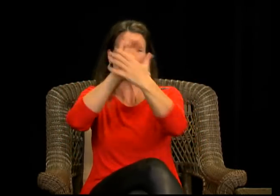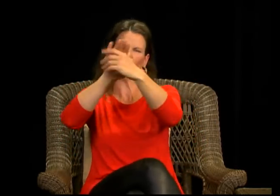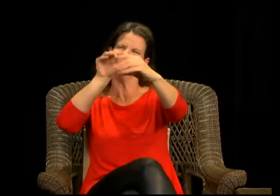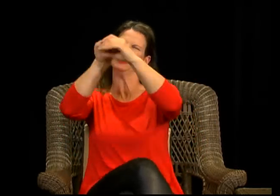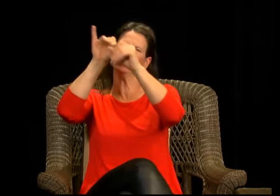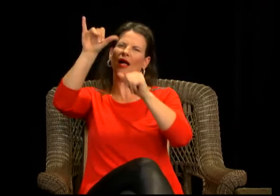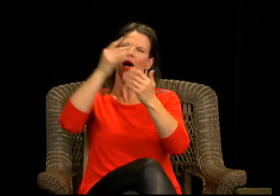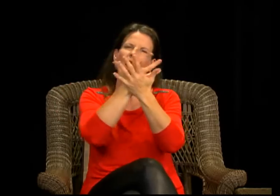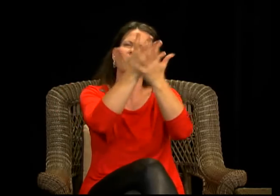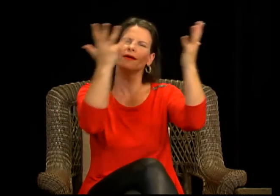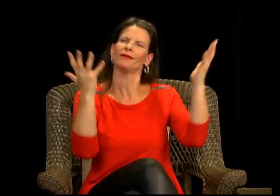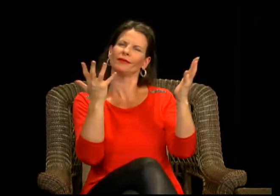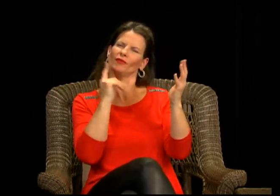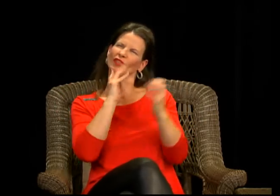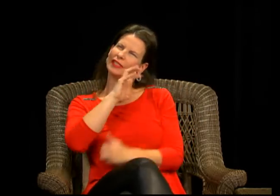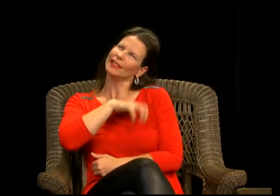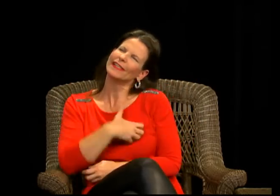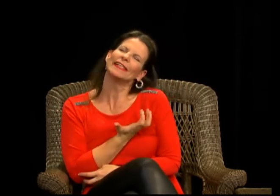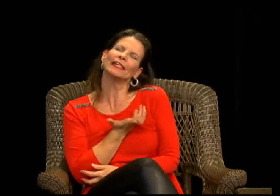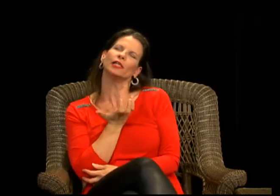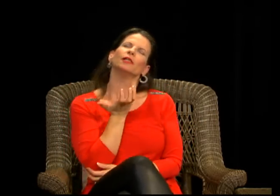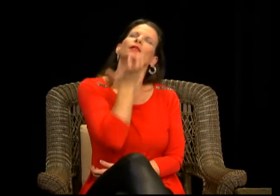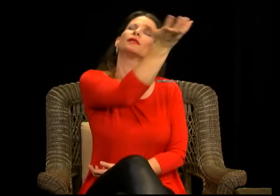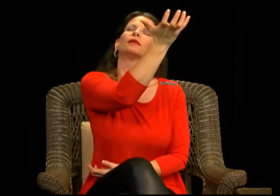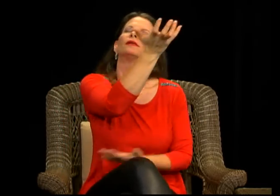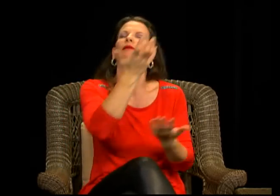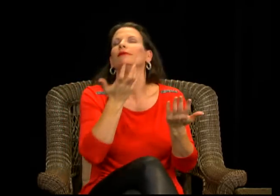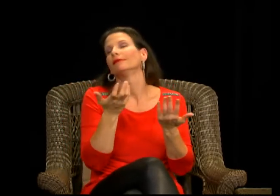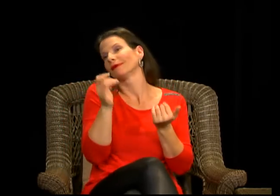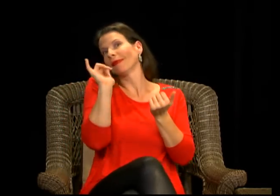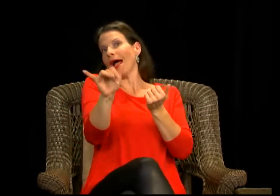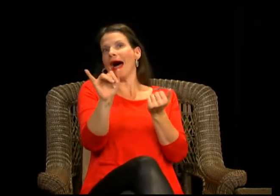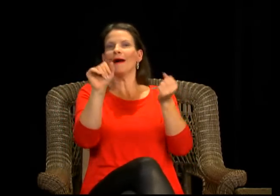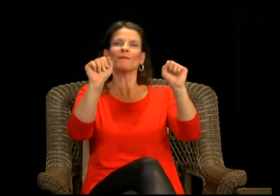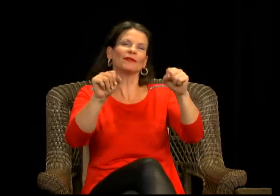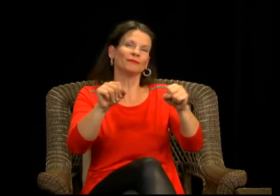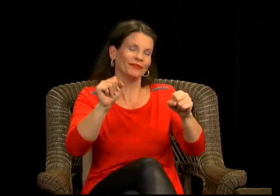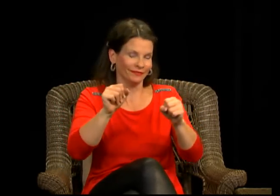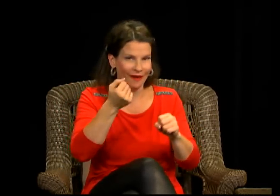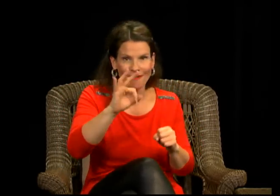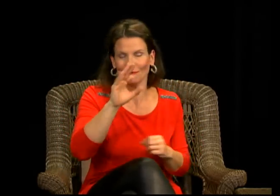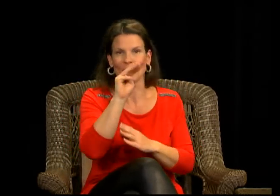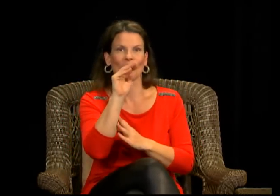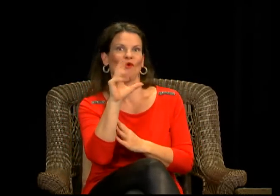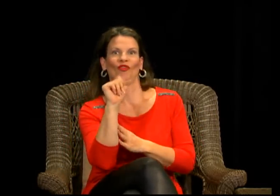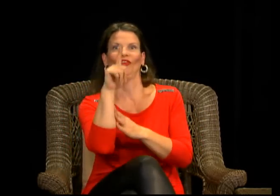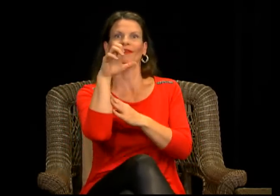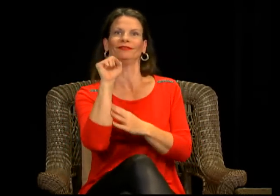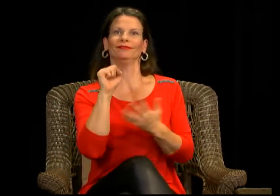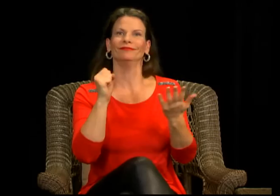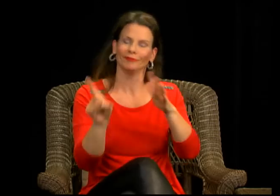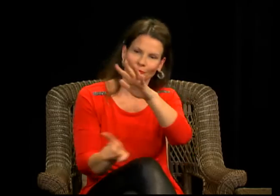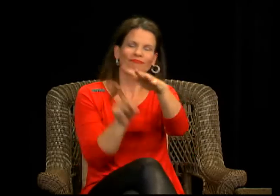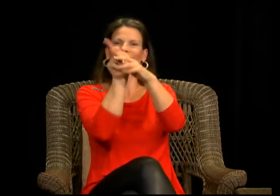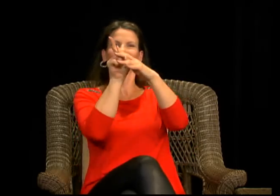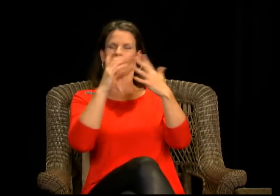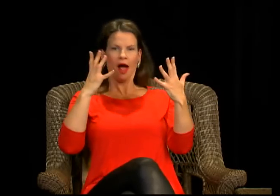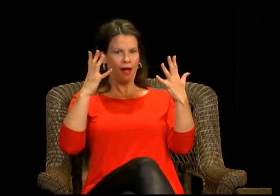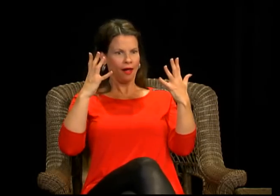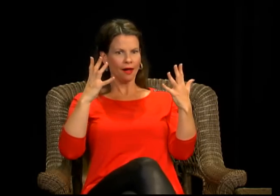whoever it is that you believe in, to really put it out there and it's possible for miracles to happen. Again,